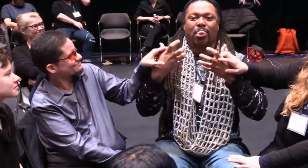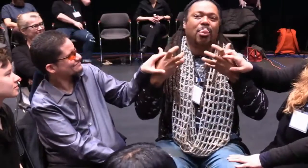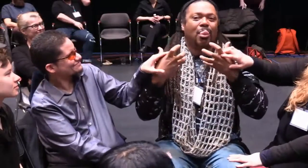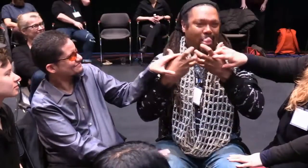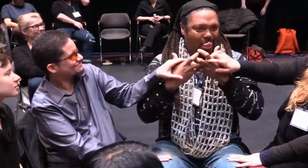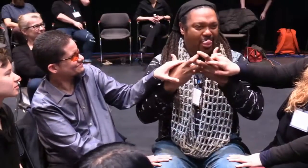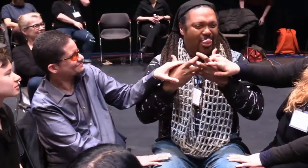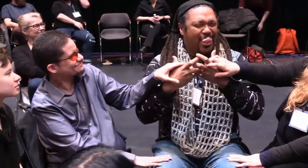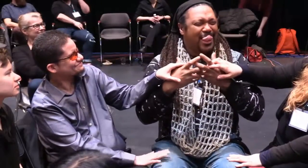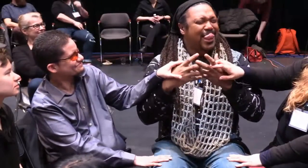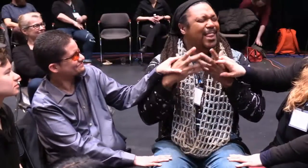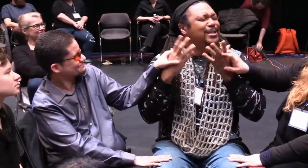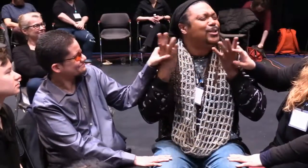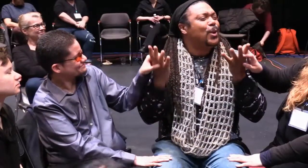with it, that's on you.